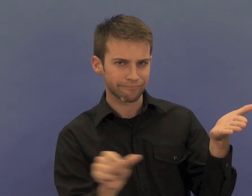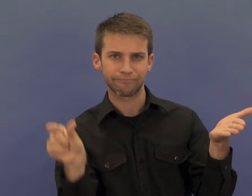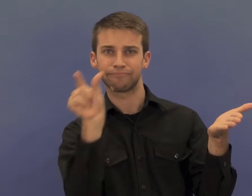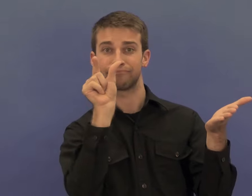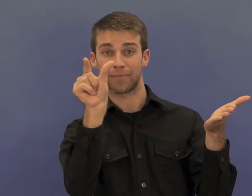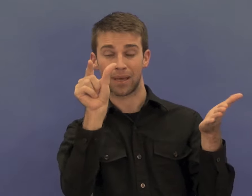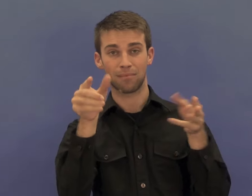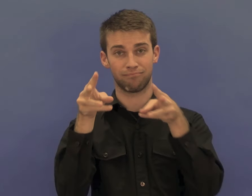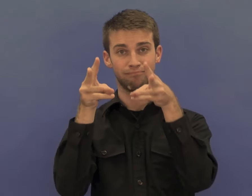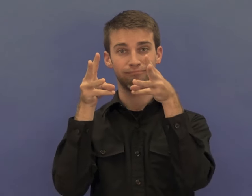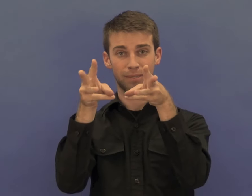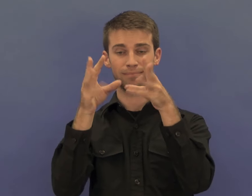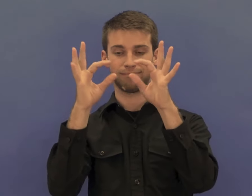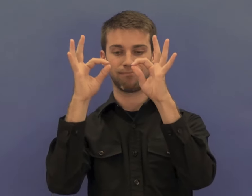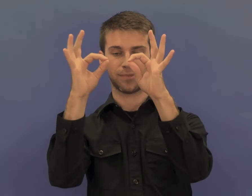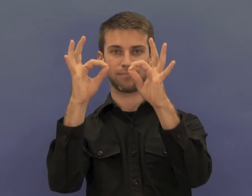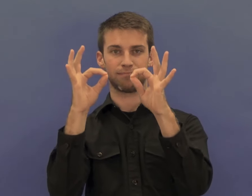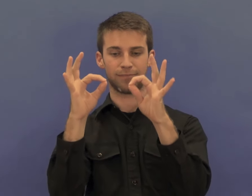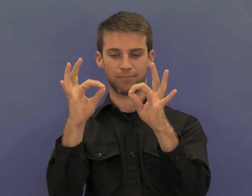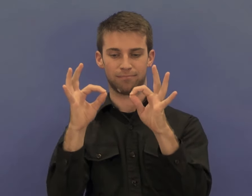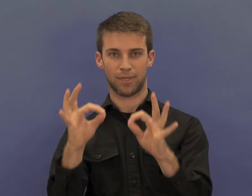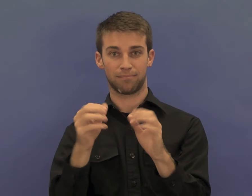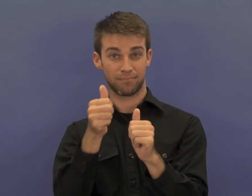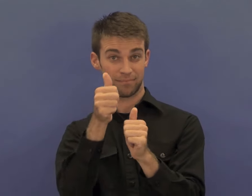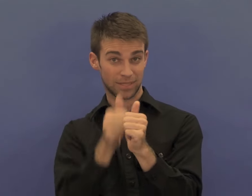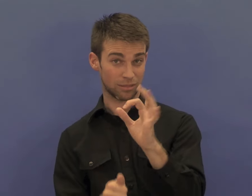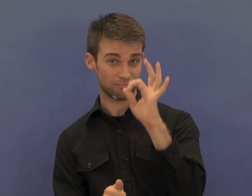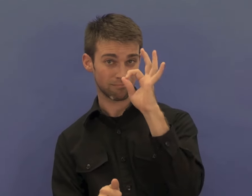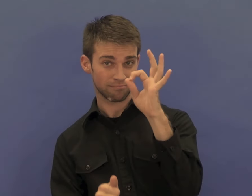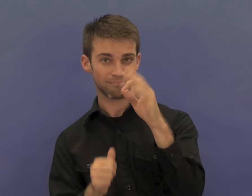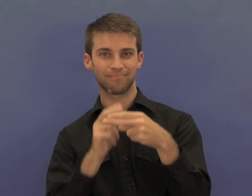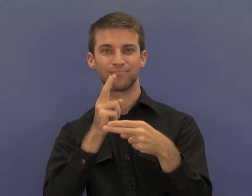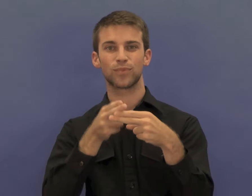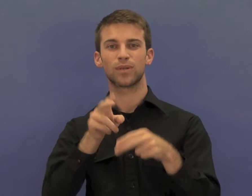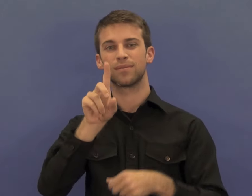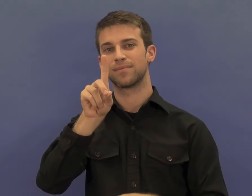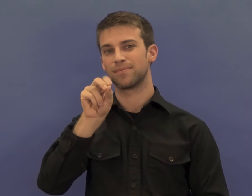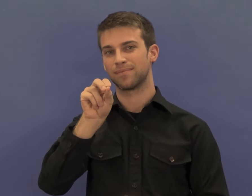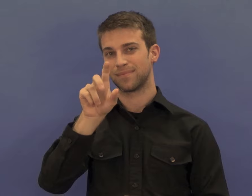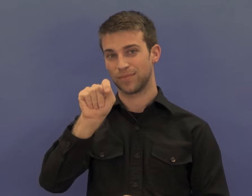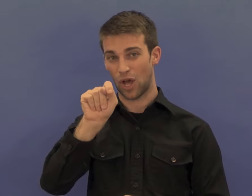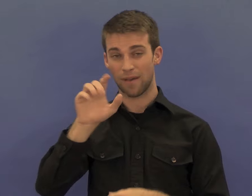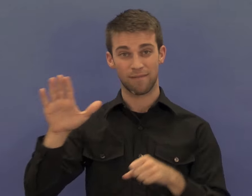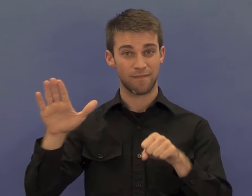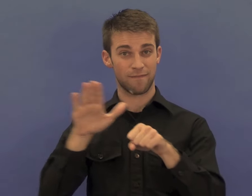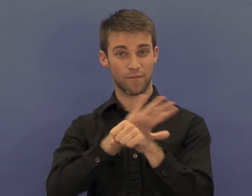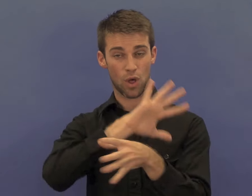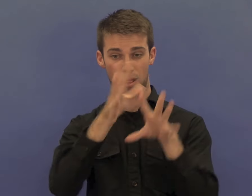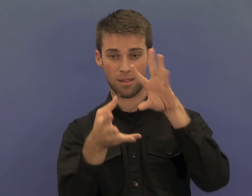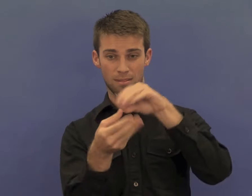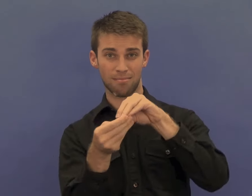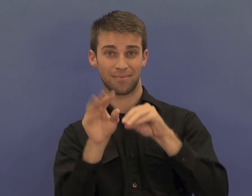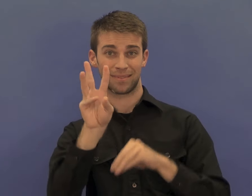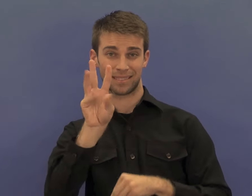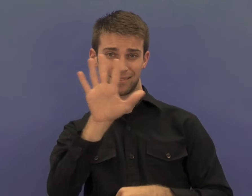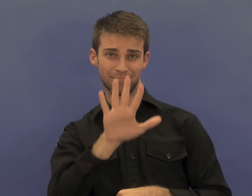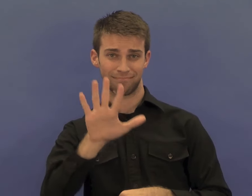A Braille cell, which represents one character, is comprised of six raised dots. Various